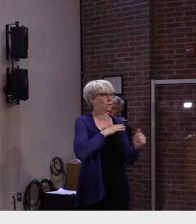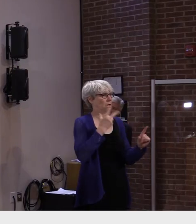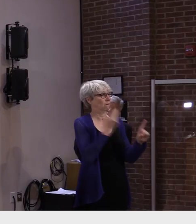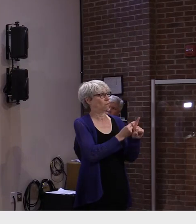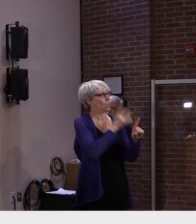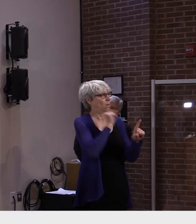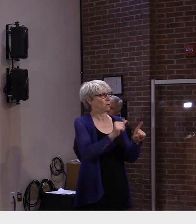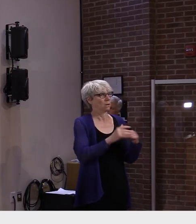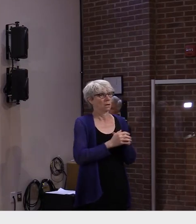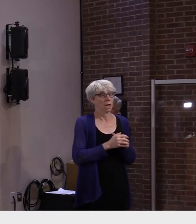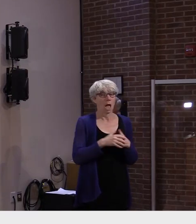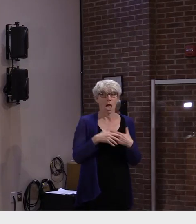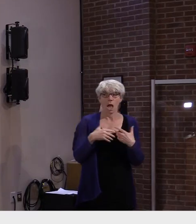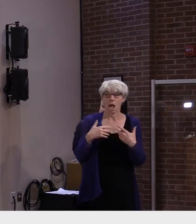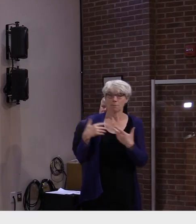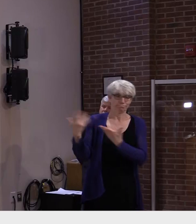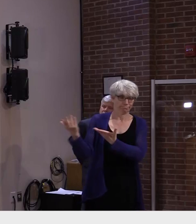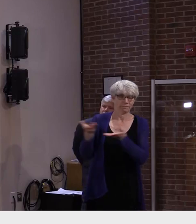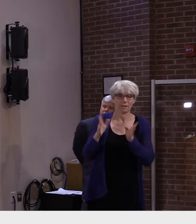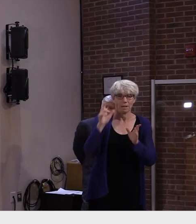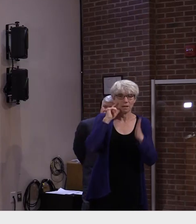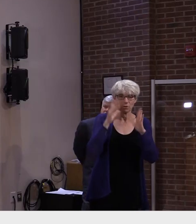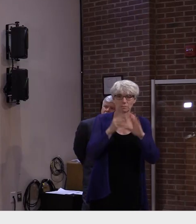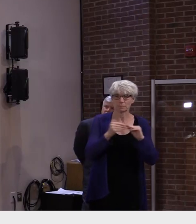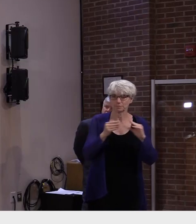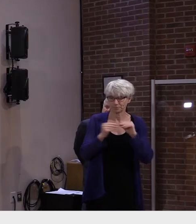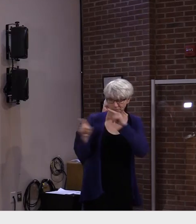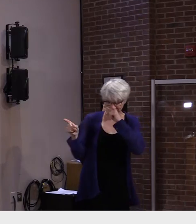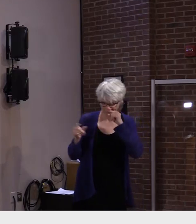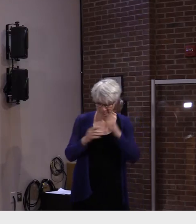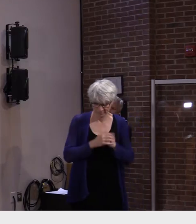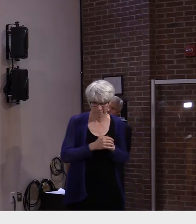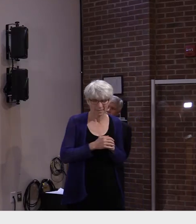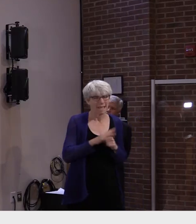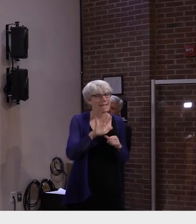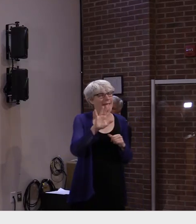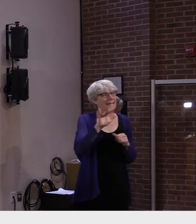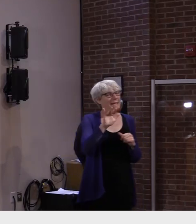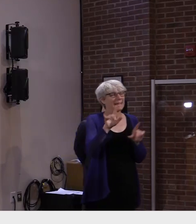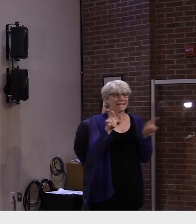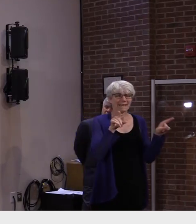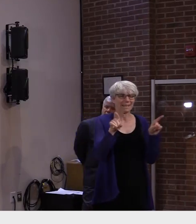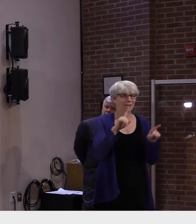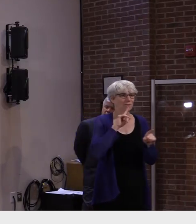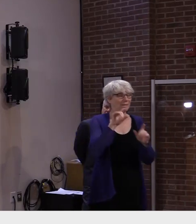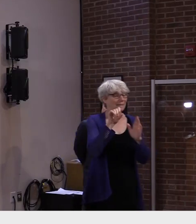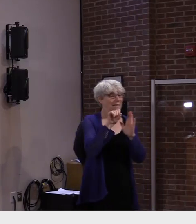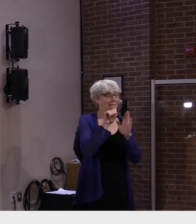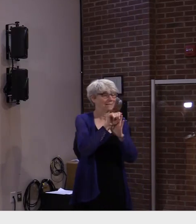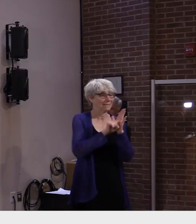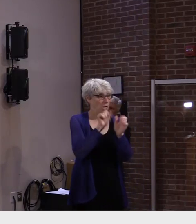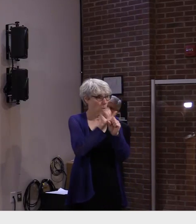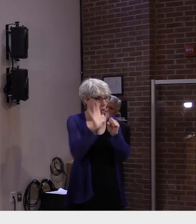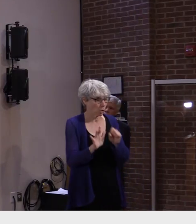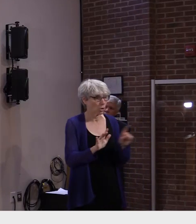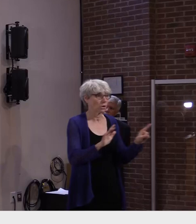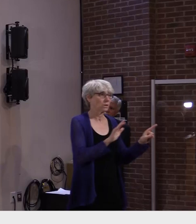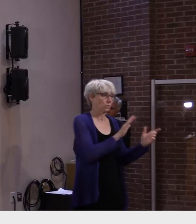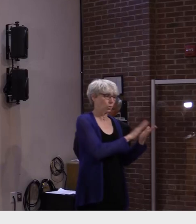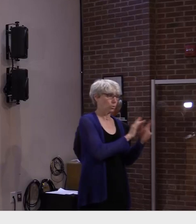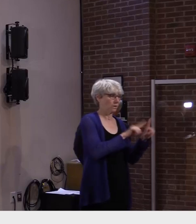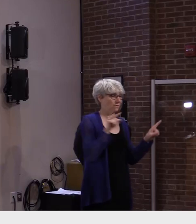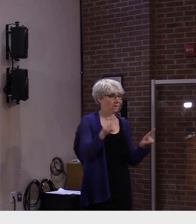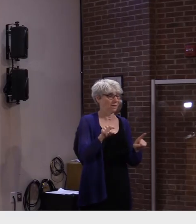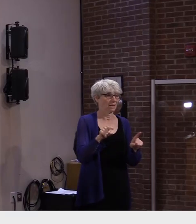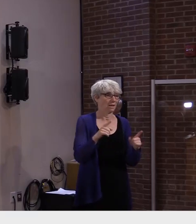Well, I'll let the Governor help Well, again, I think we're talking about different situations, Peter. I mean, you're talking about 24-7 in a psychiatric